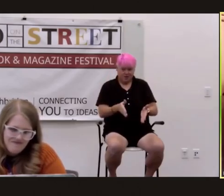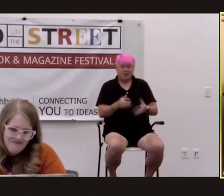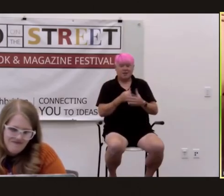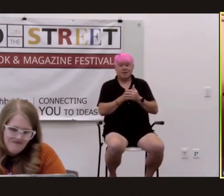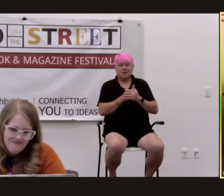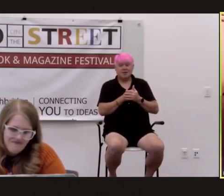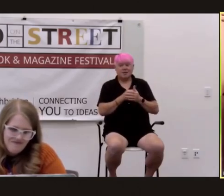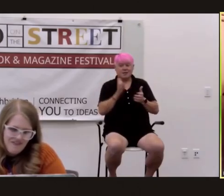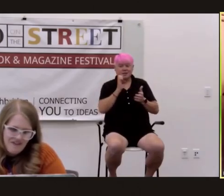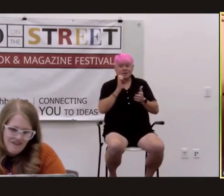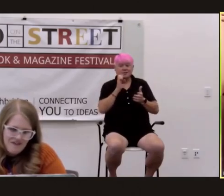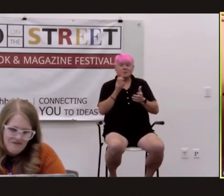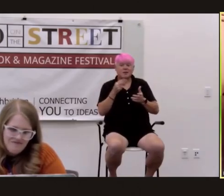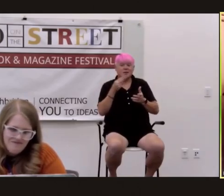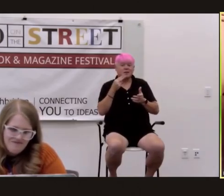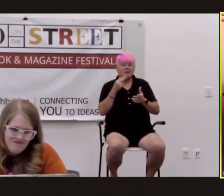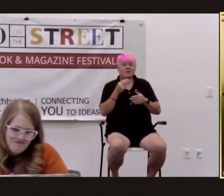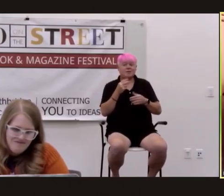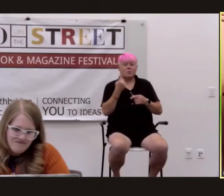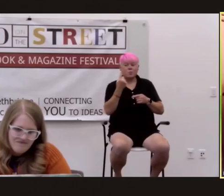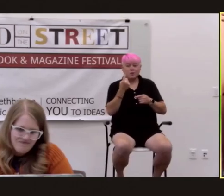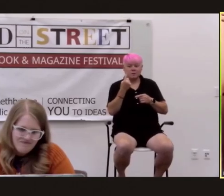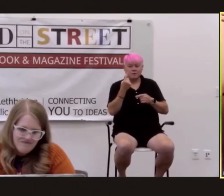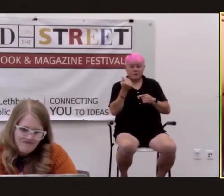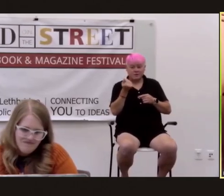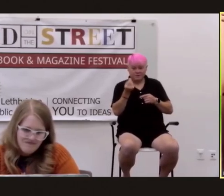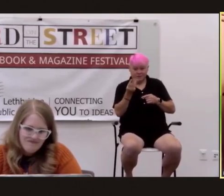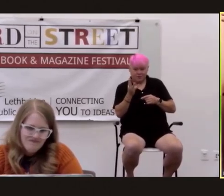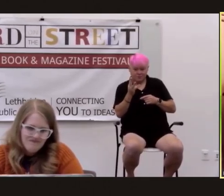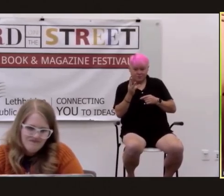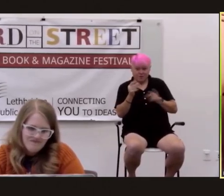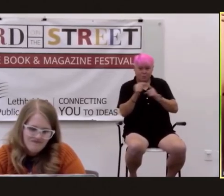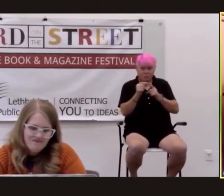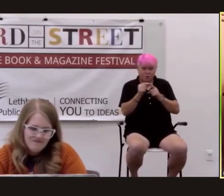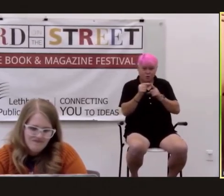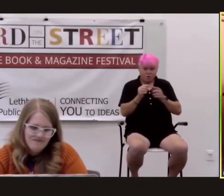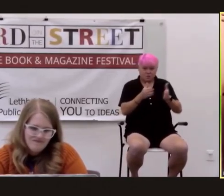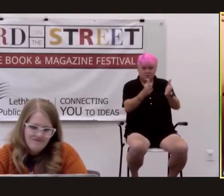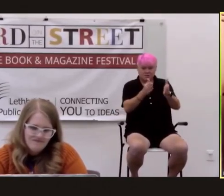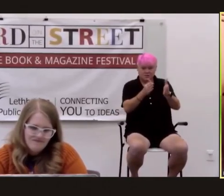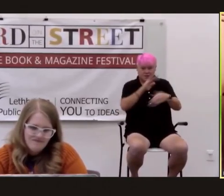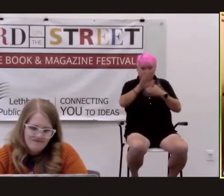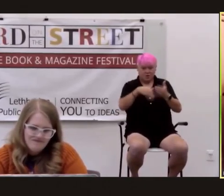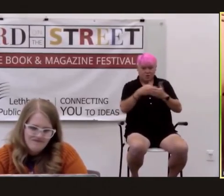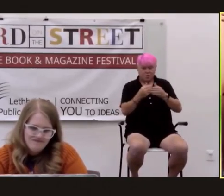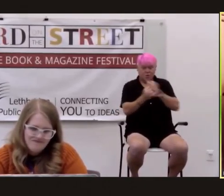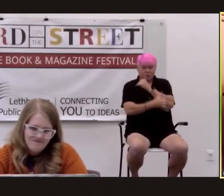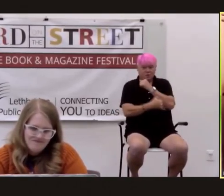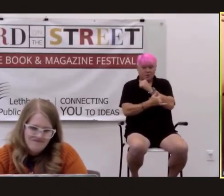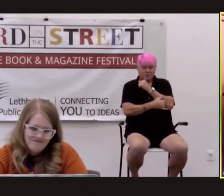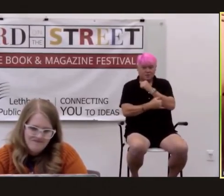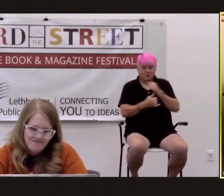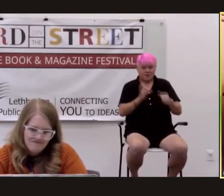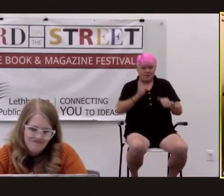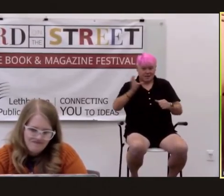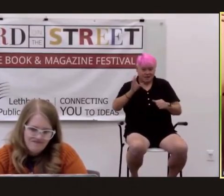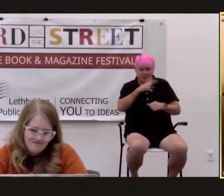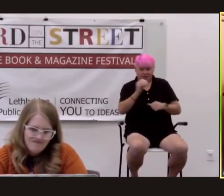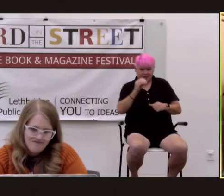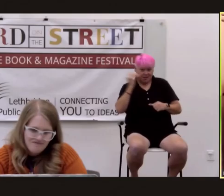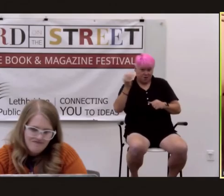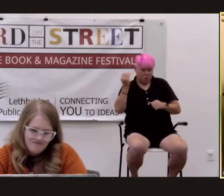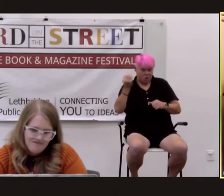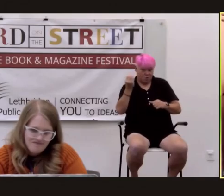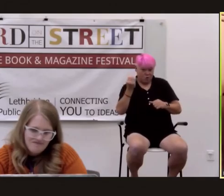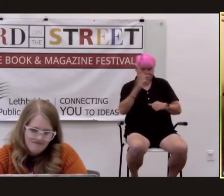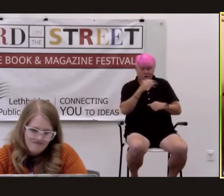you've got one of the only few remaining words on the street in the whole country right bigger cities like calgary and ottawa and